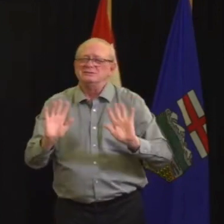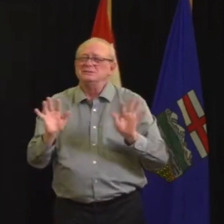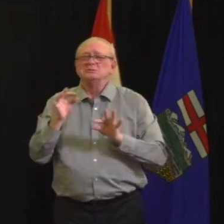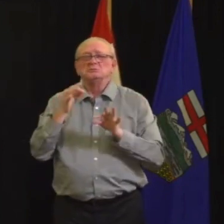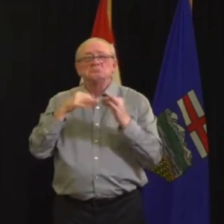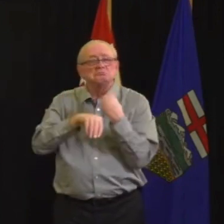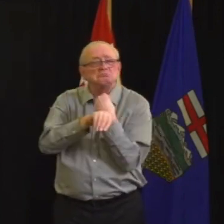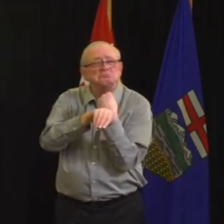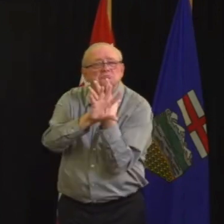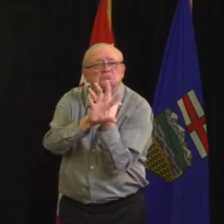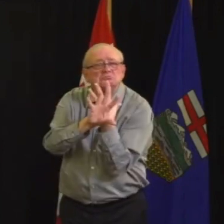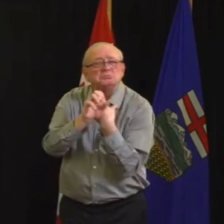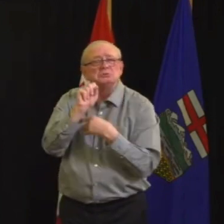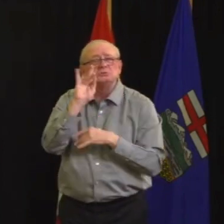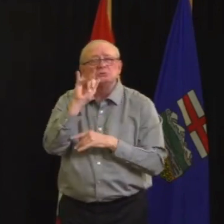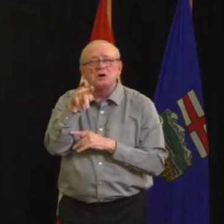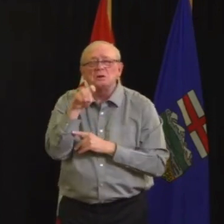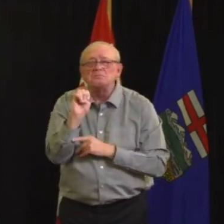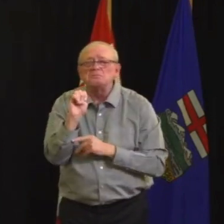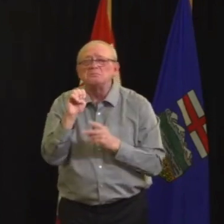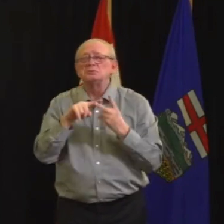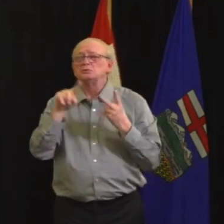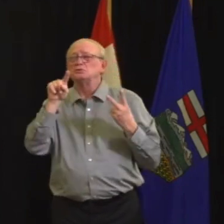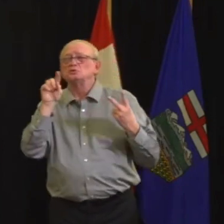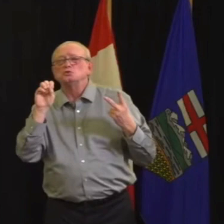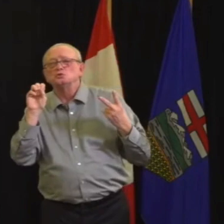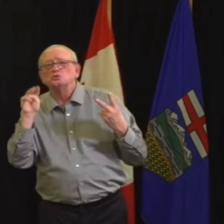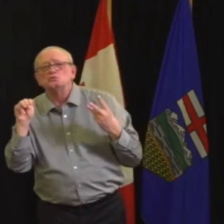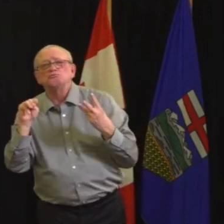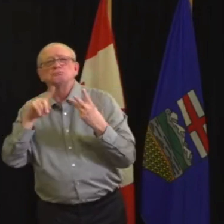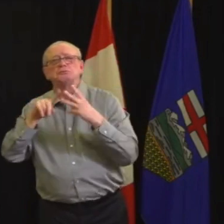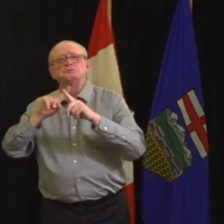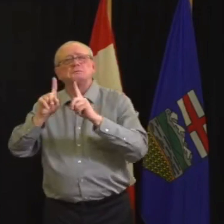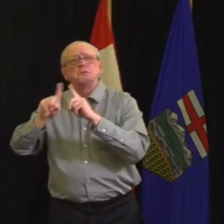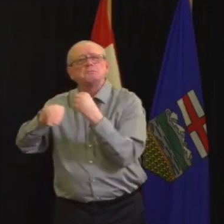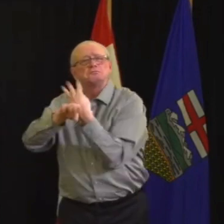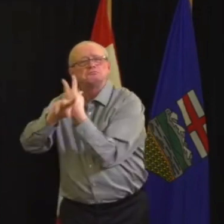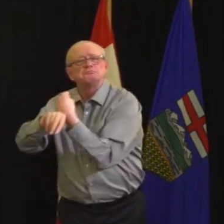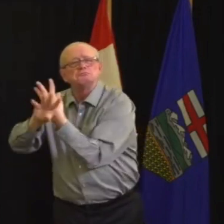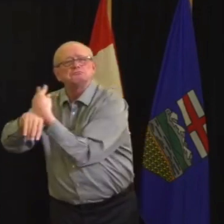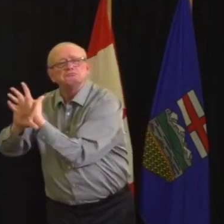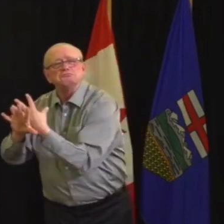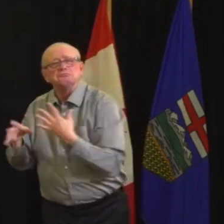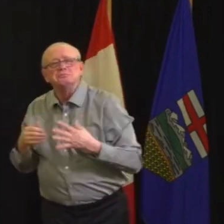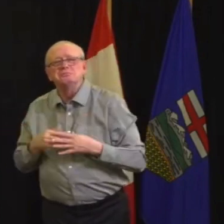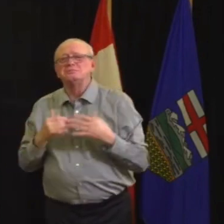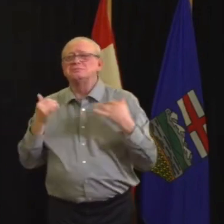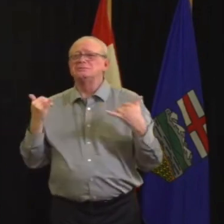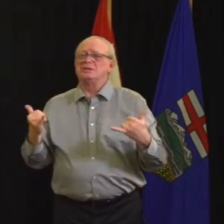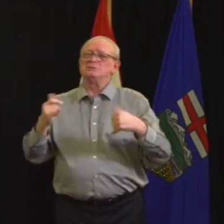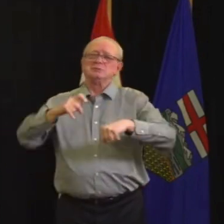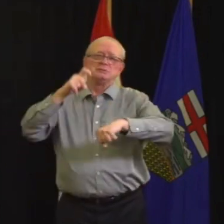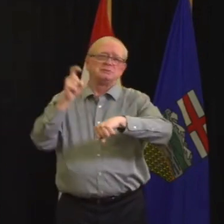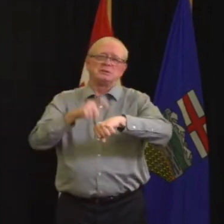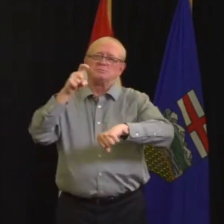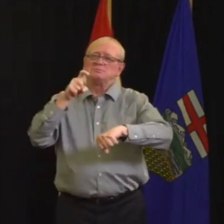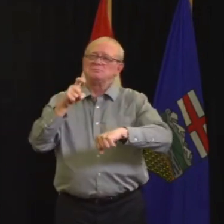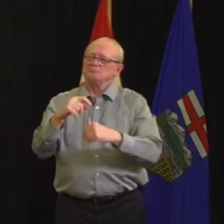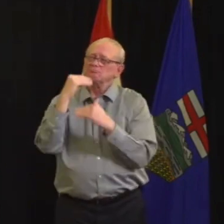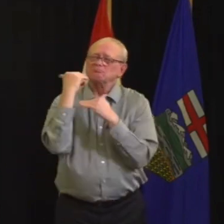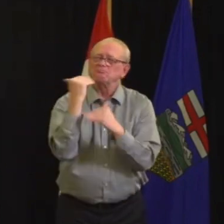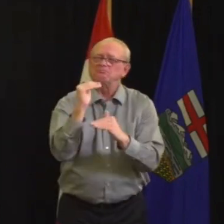to reduce the number of cohorts we are in and make changes to our lives to make it less likely that we will be exposed to COVID-19